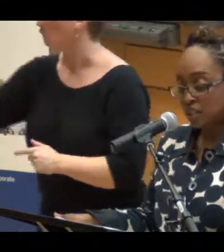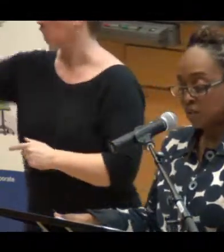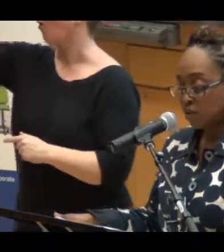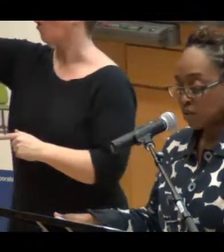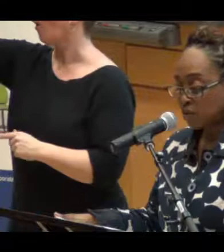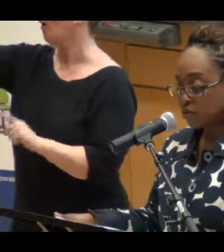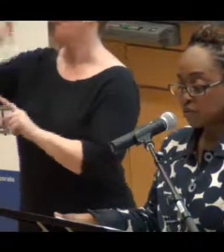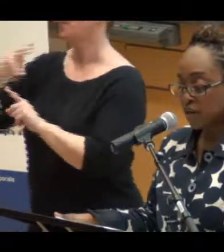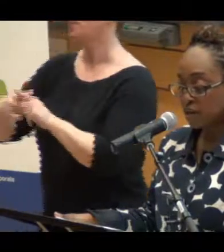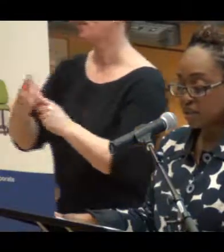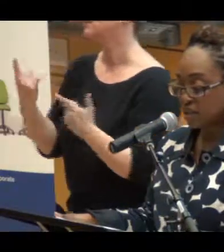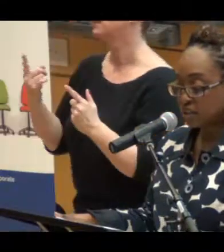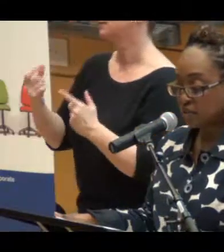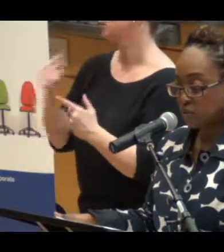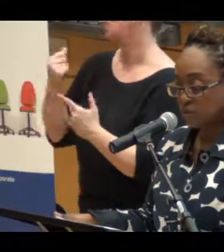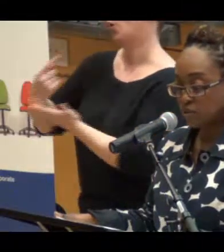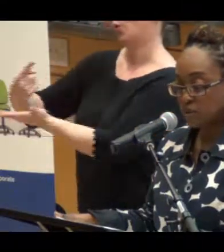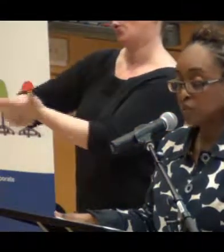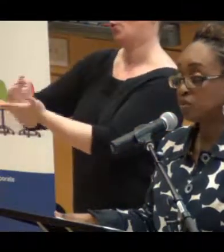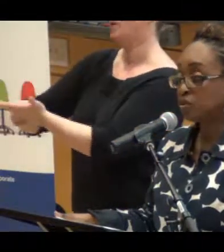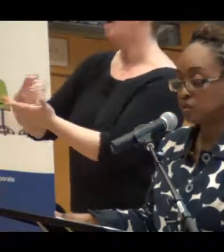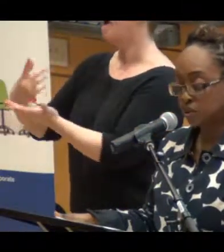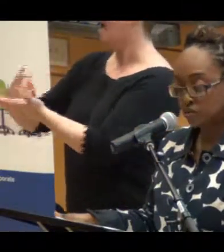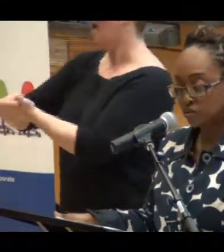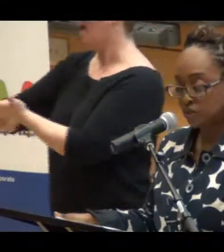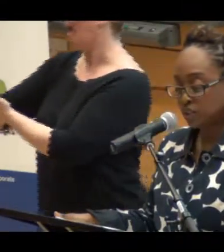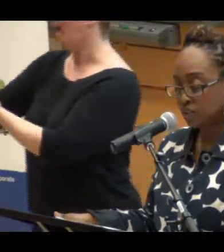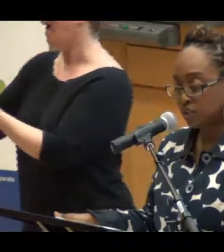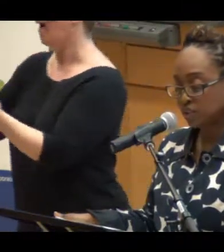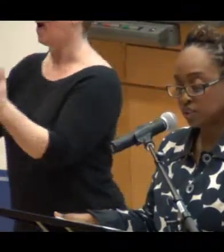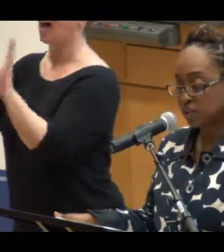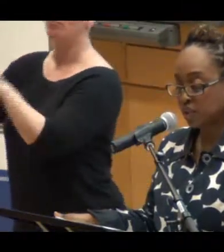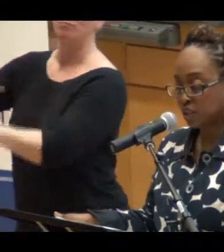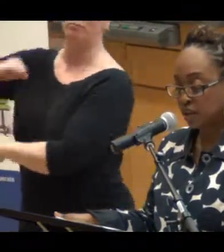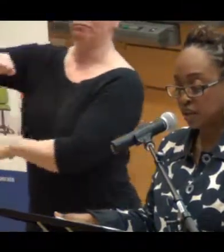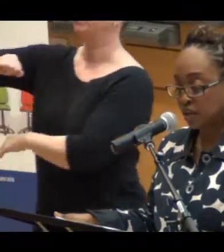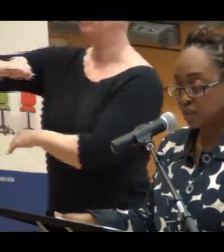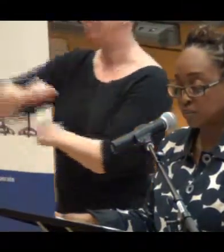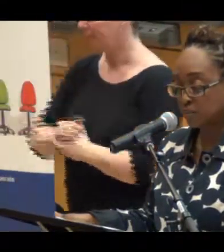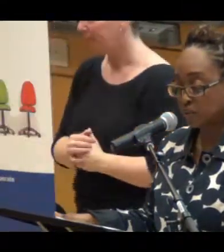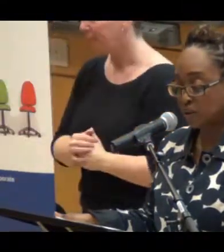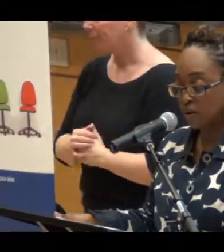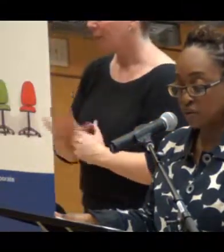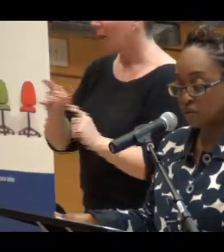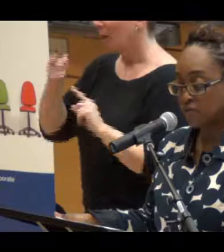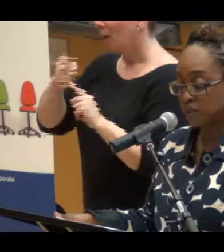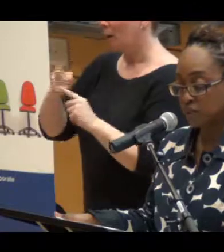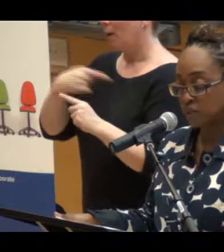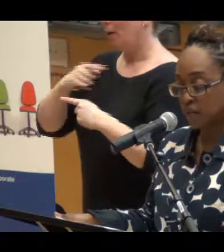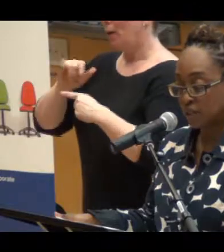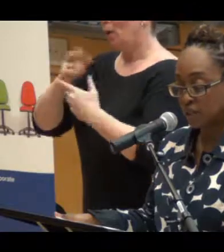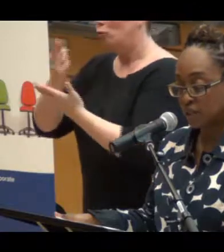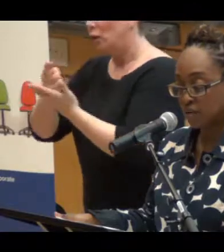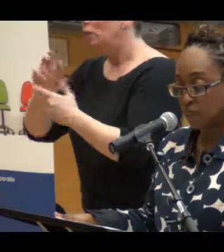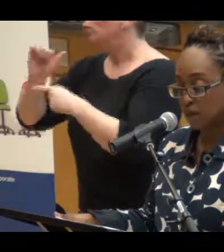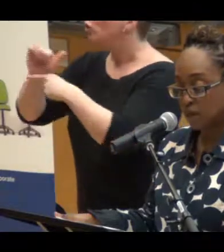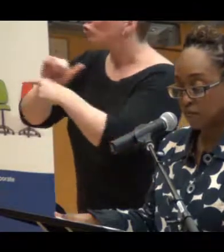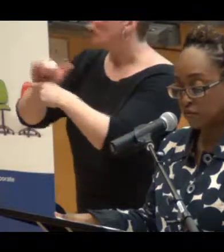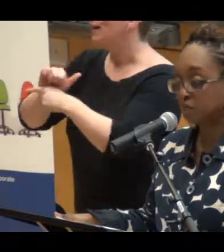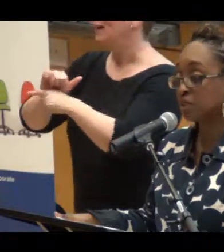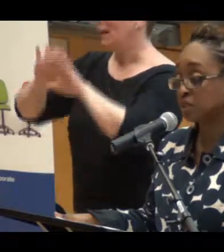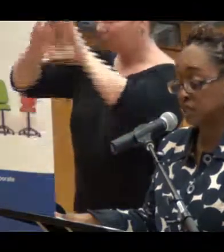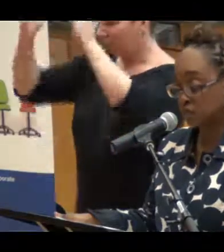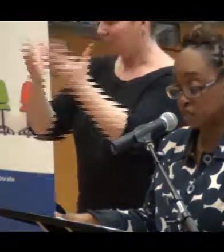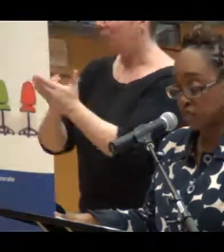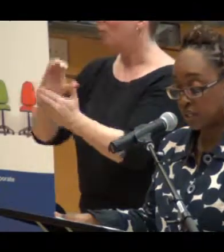The team I work with recognizes that we need to build tools, resources, and training that allows people at all levels of the OPS to become more